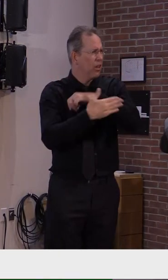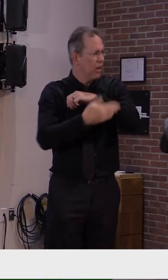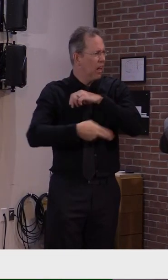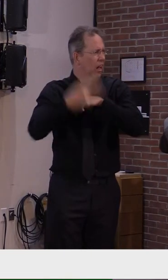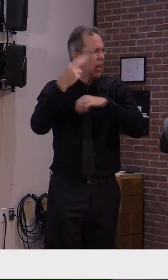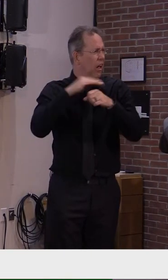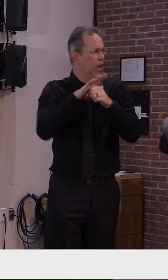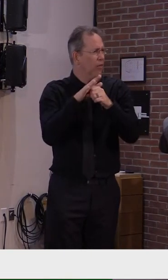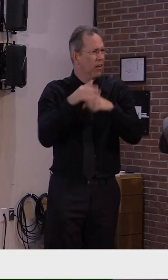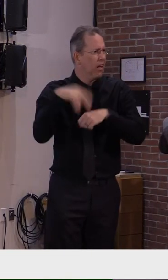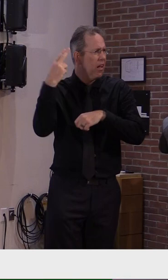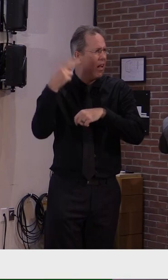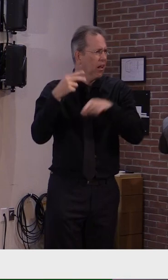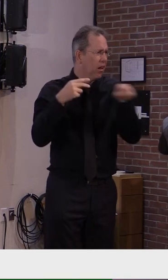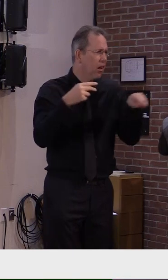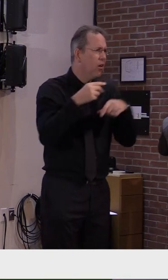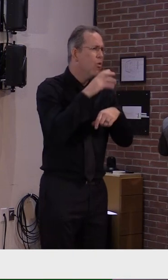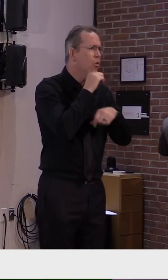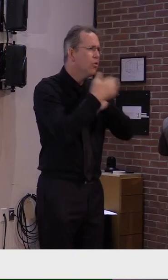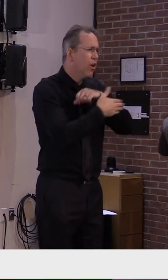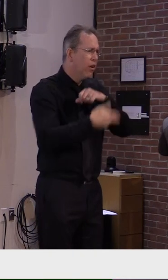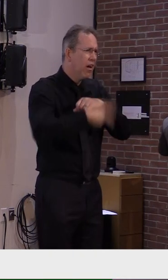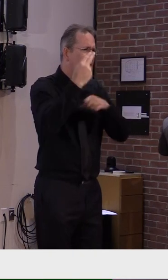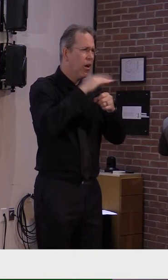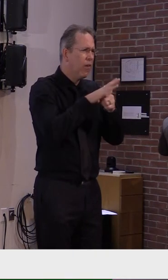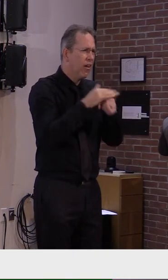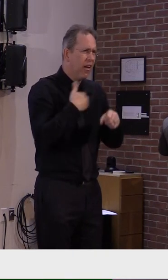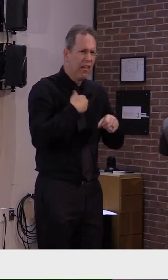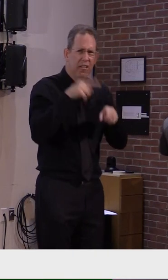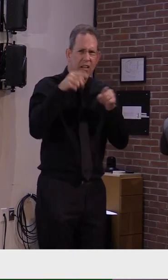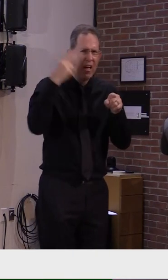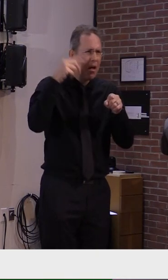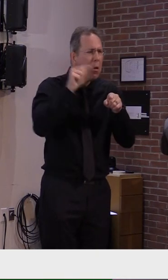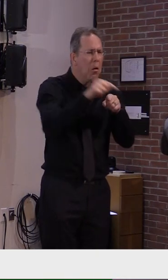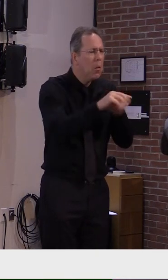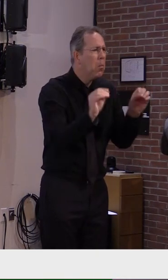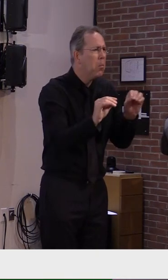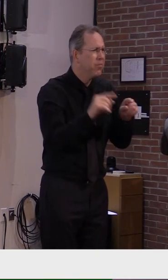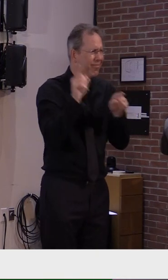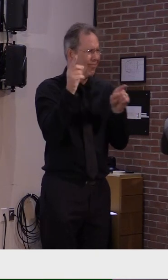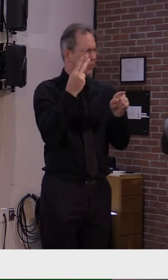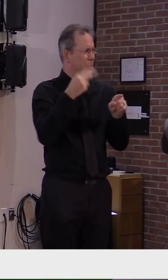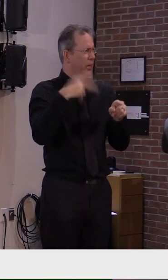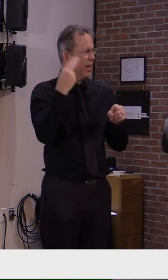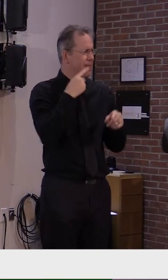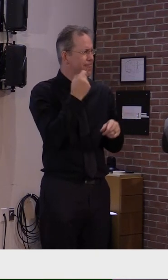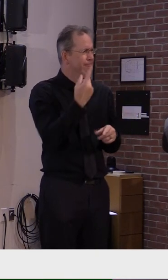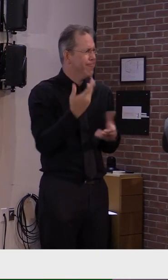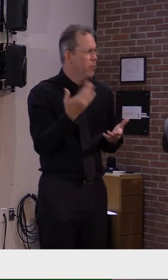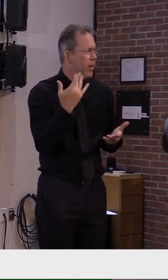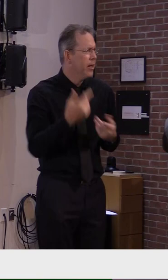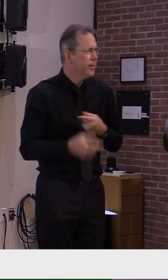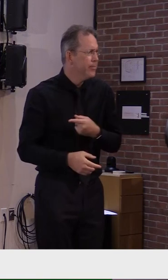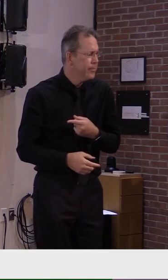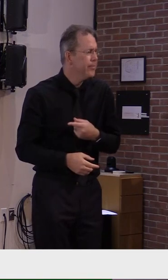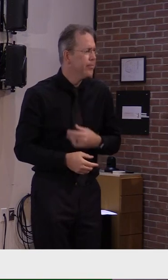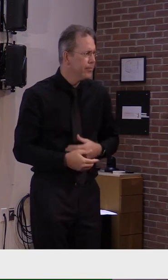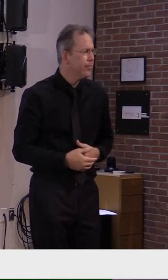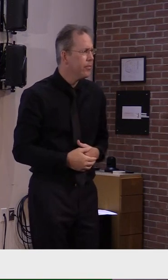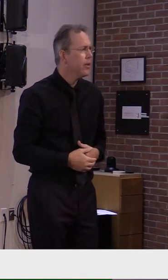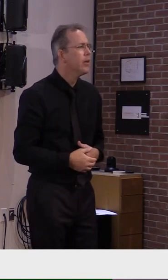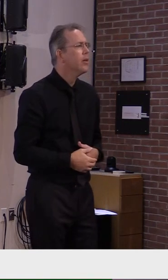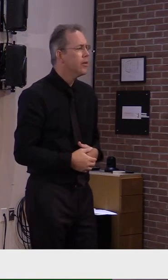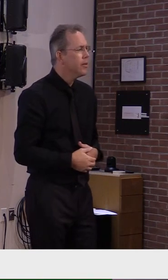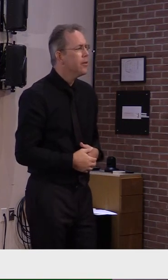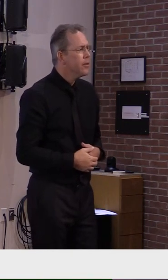Eric, I'm going to let Dr. Levine answer that, but I want to be a little bit more blunt. I think this really did start at